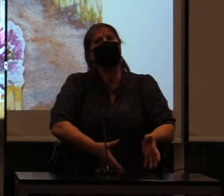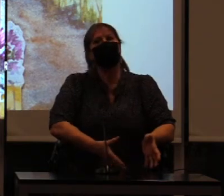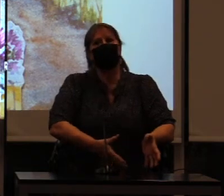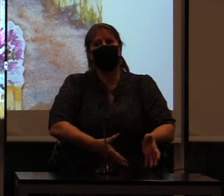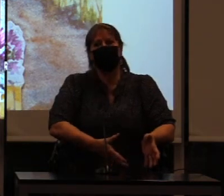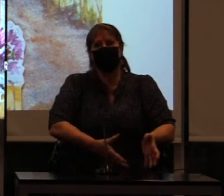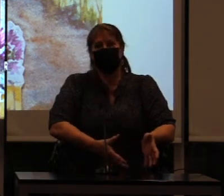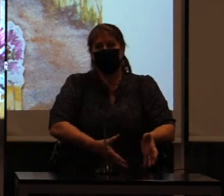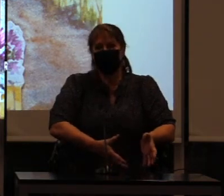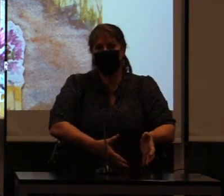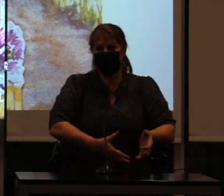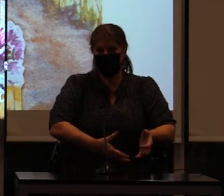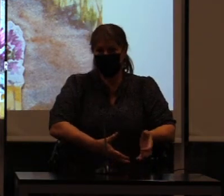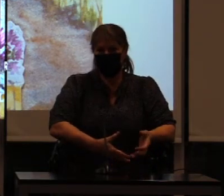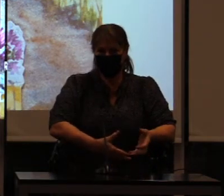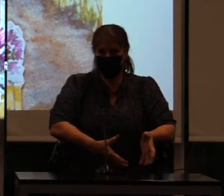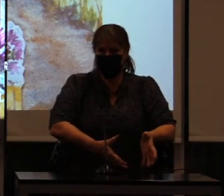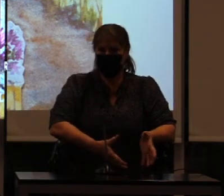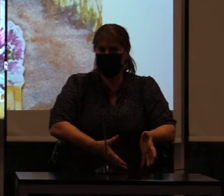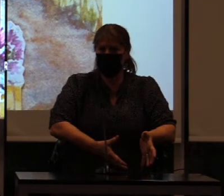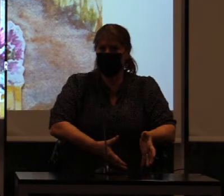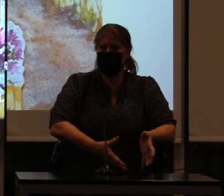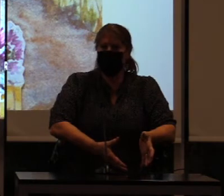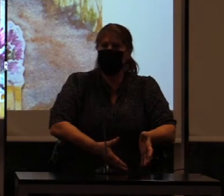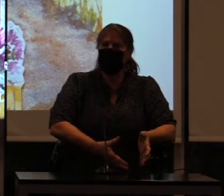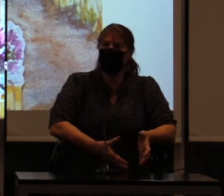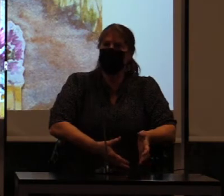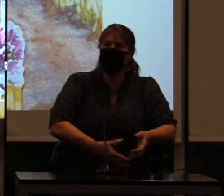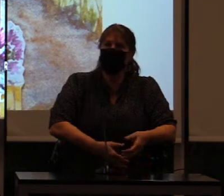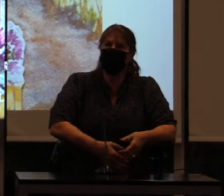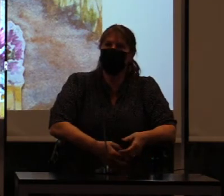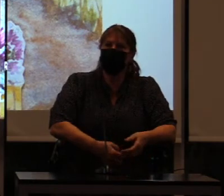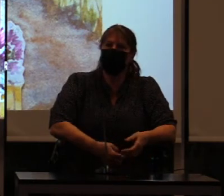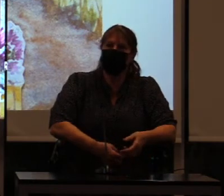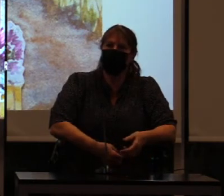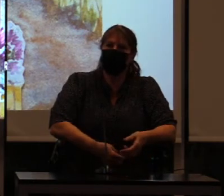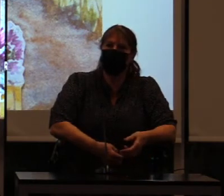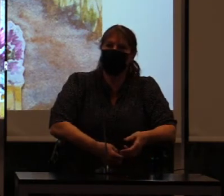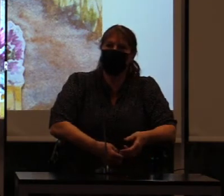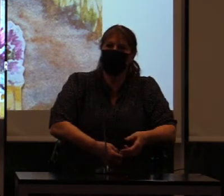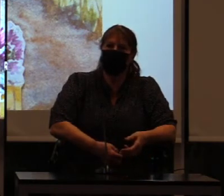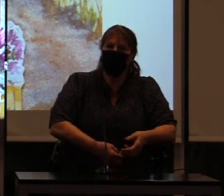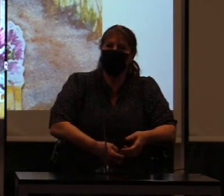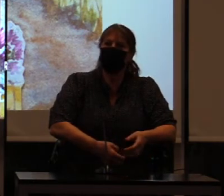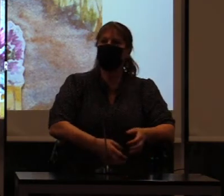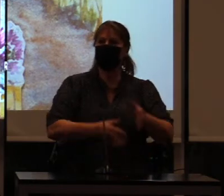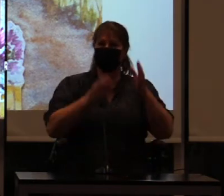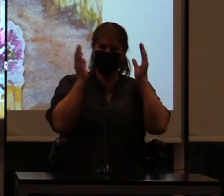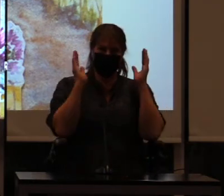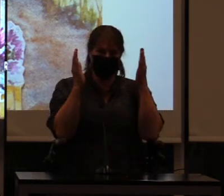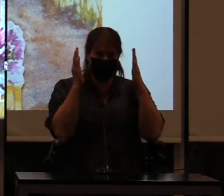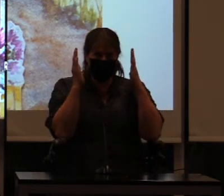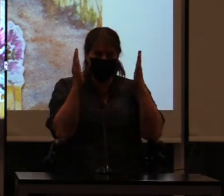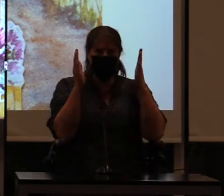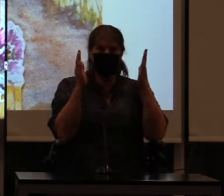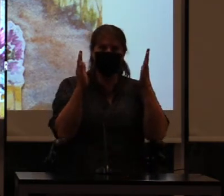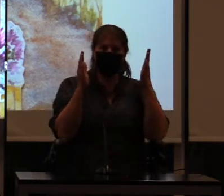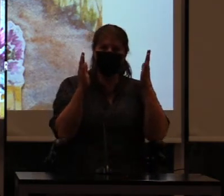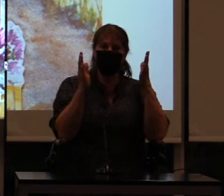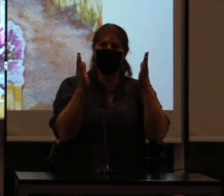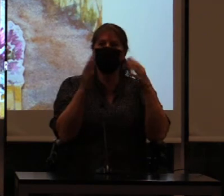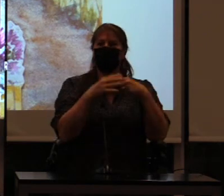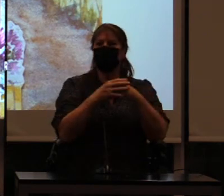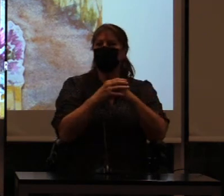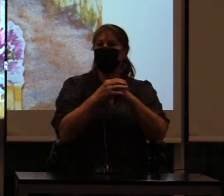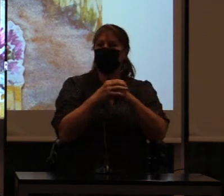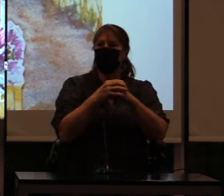amplify their writing. It's not, that's the kind of the philosophy